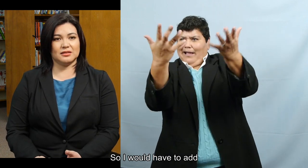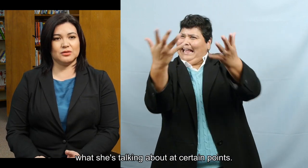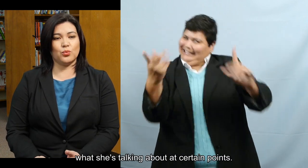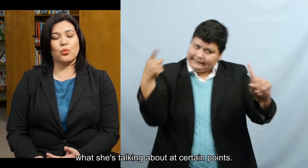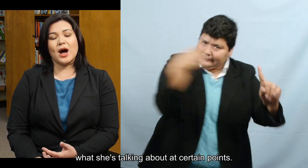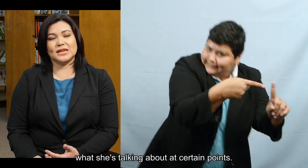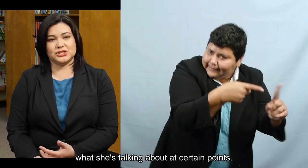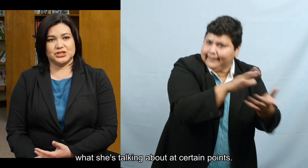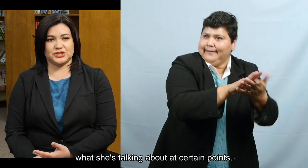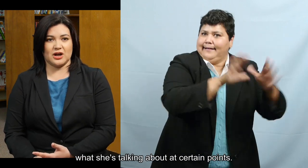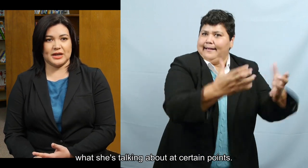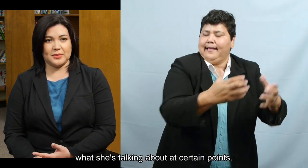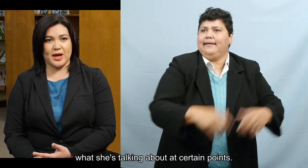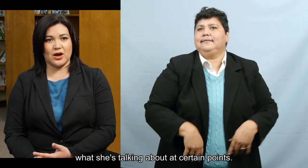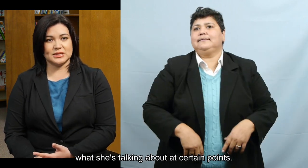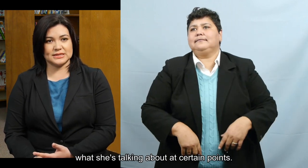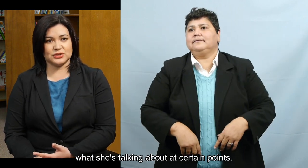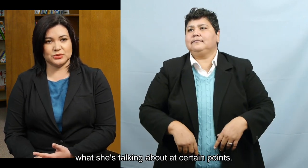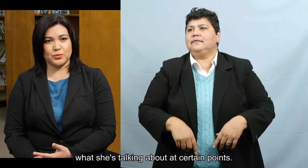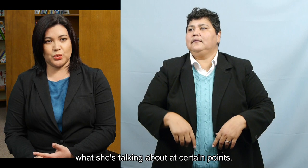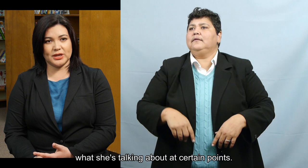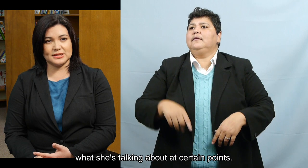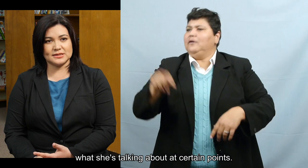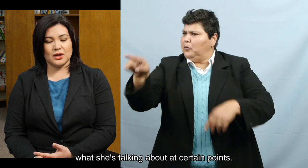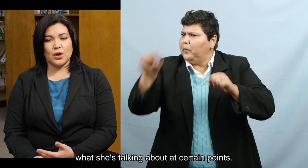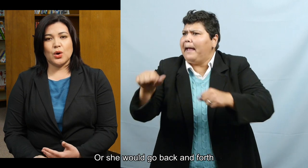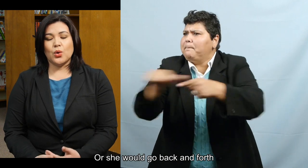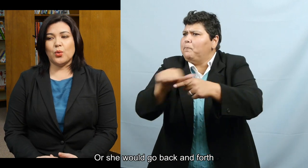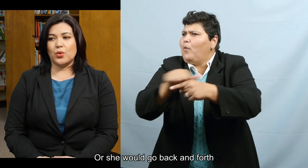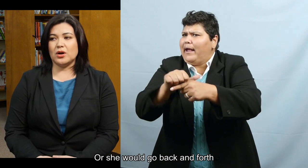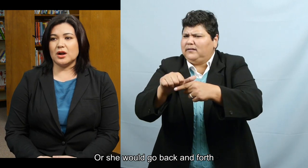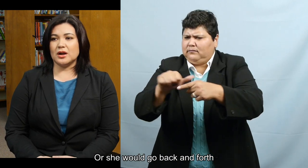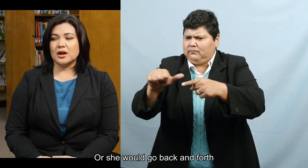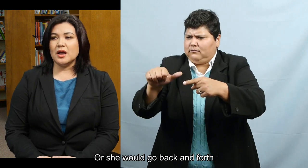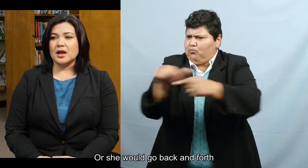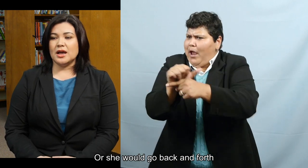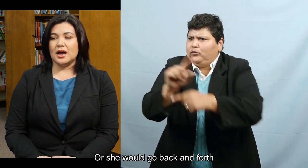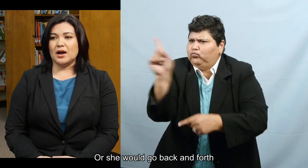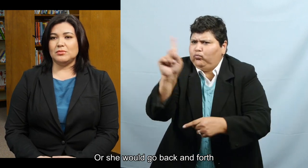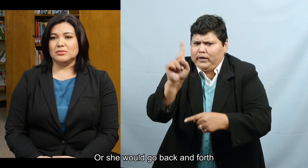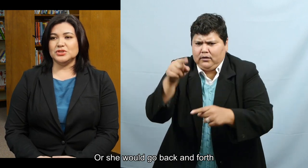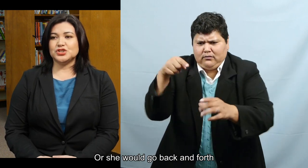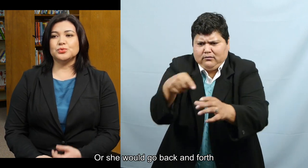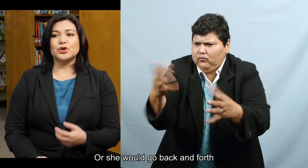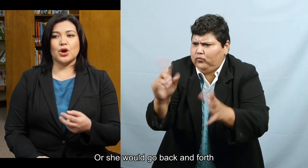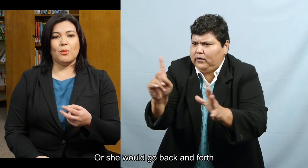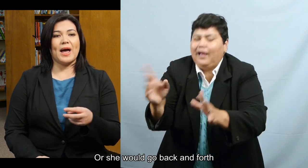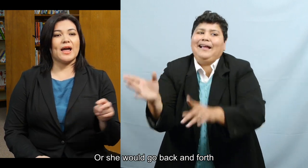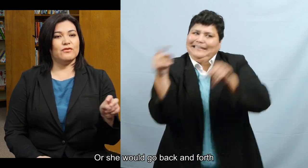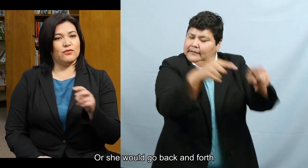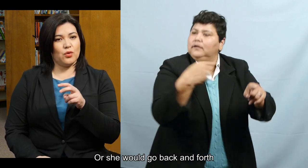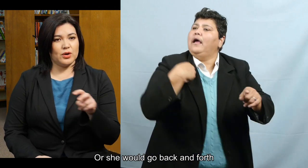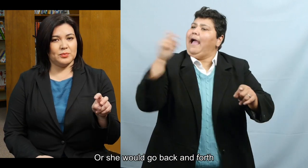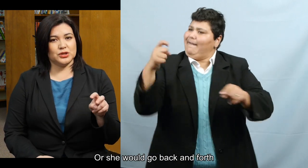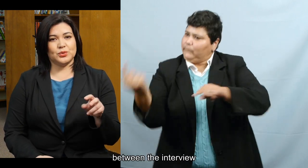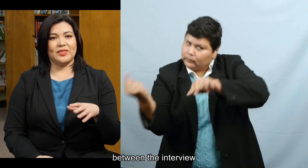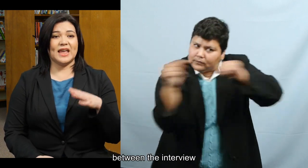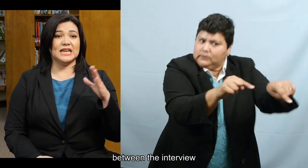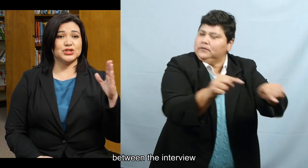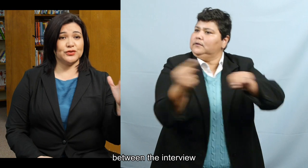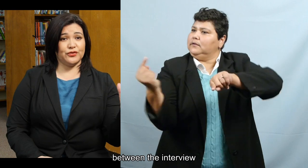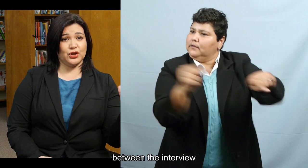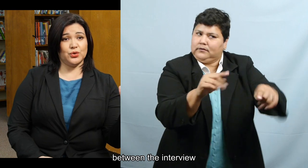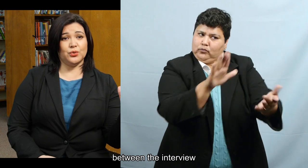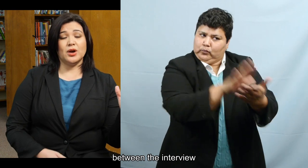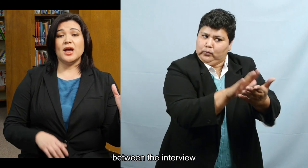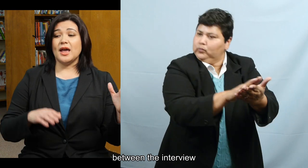add what she's talking about at certain points or she would go back and forth between